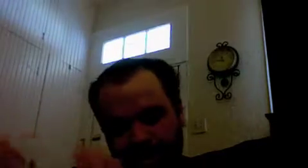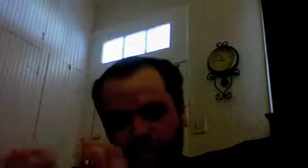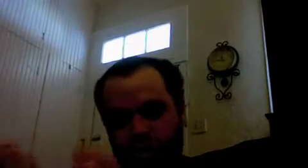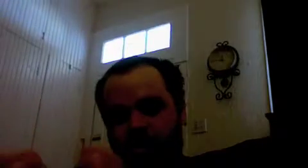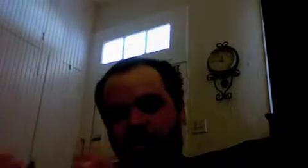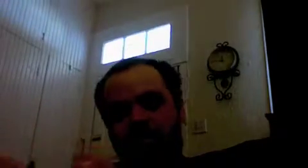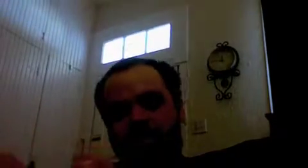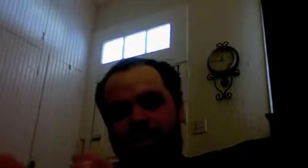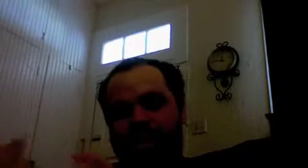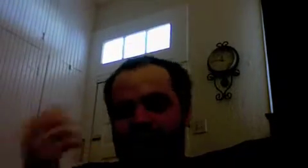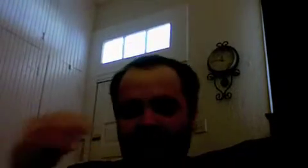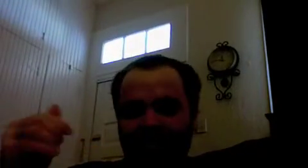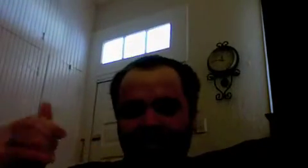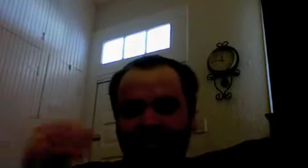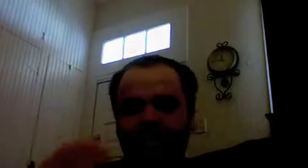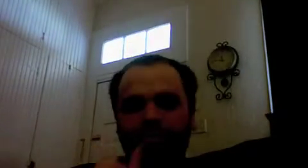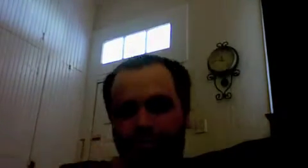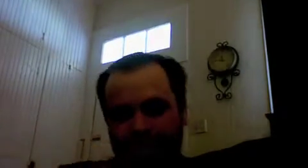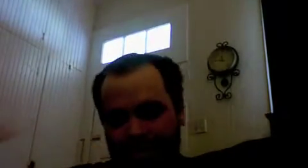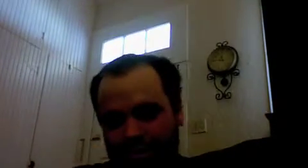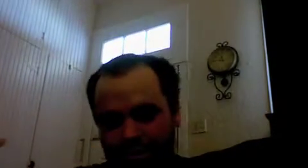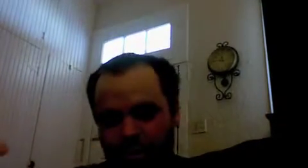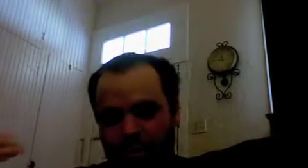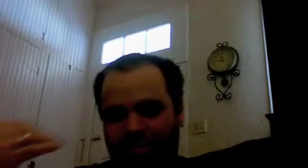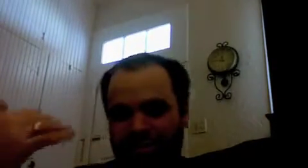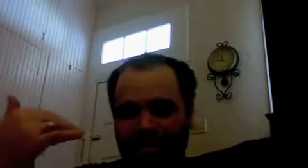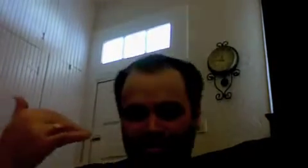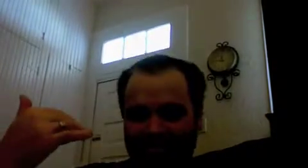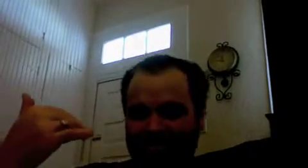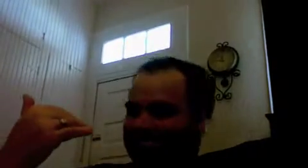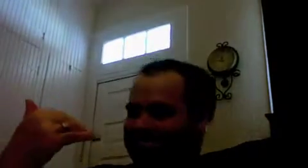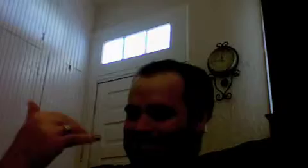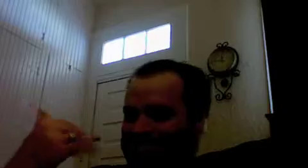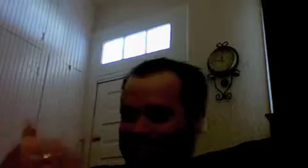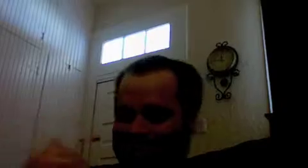struggle at the level of being for itself right